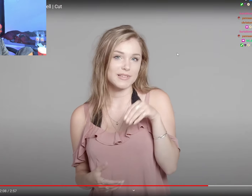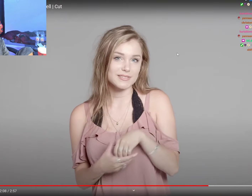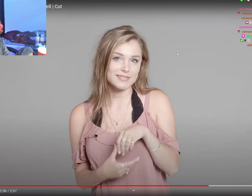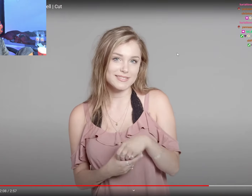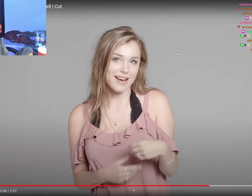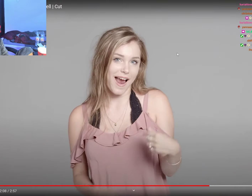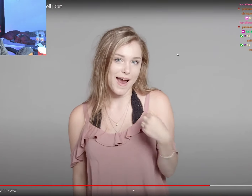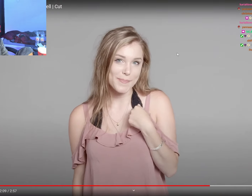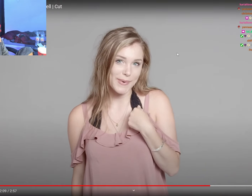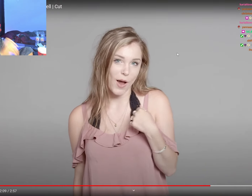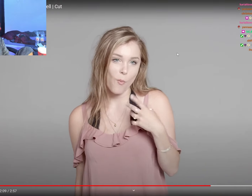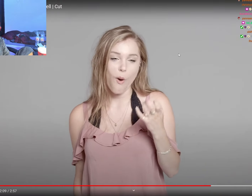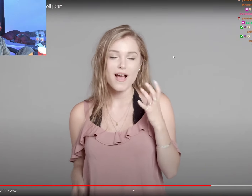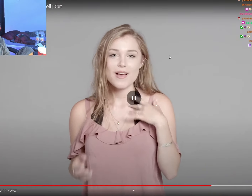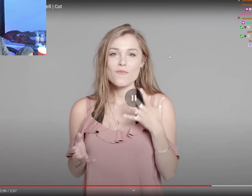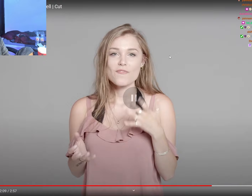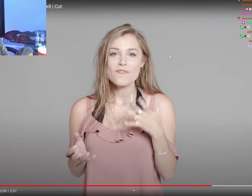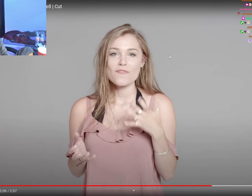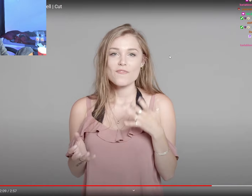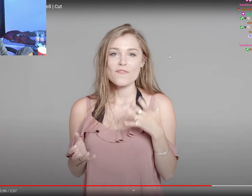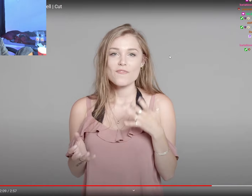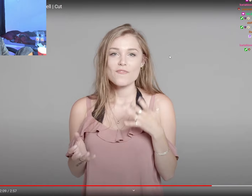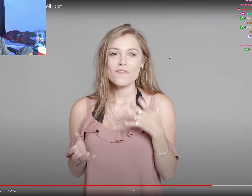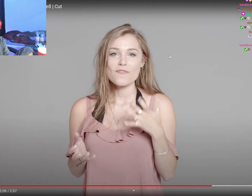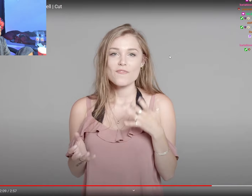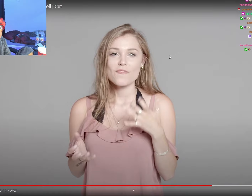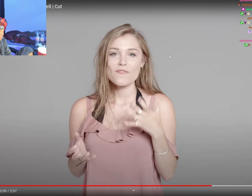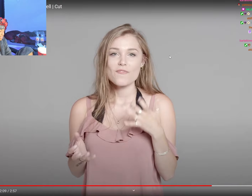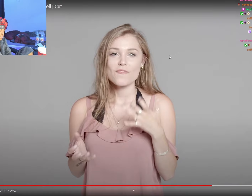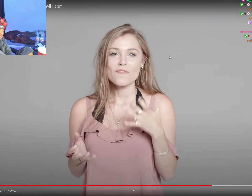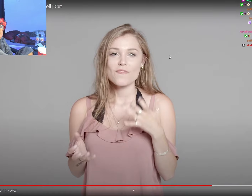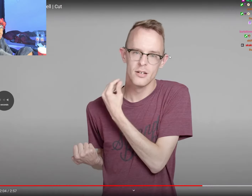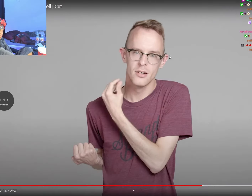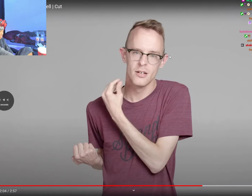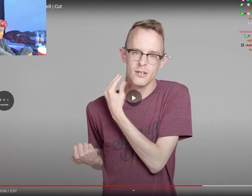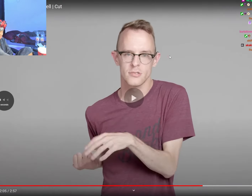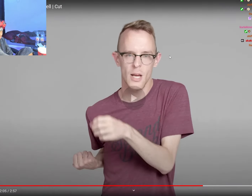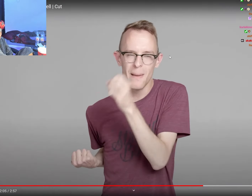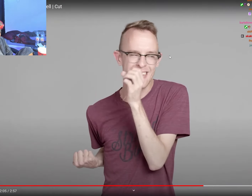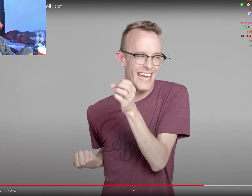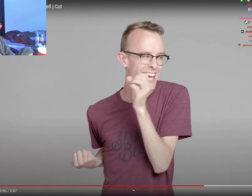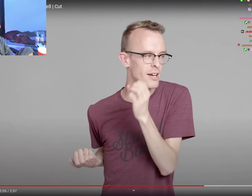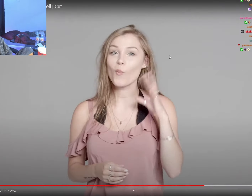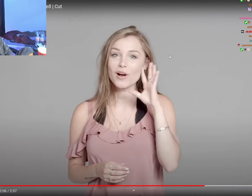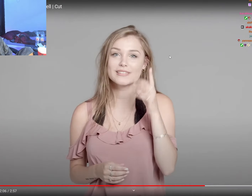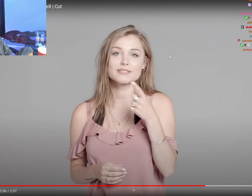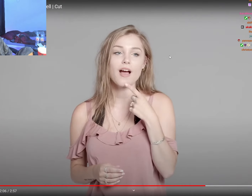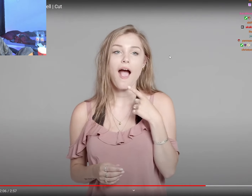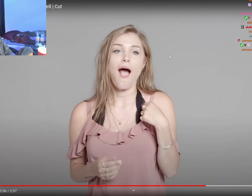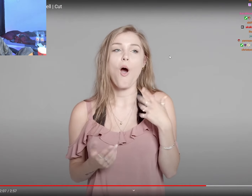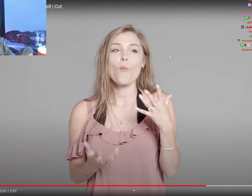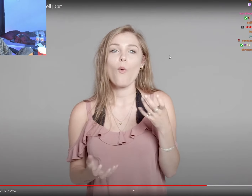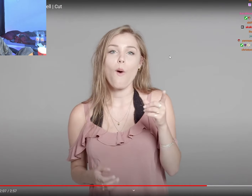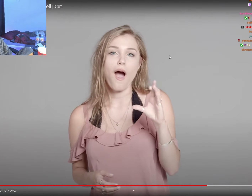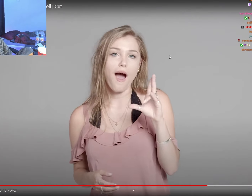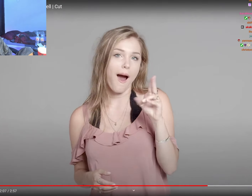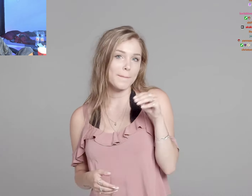me I want Oh, shit, she said that to me She's have to catch all these dribbles My I I want you to Inside